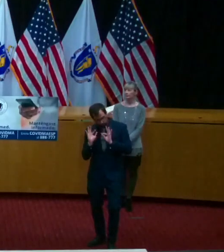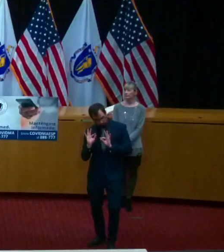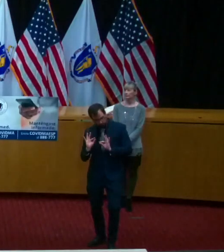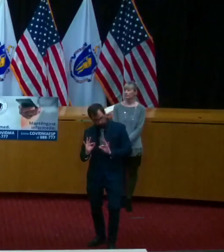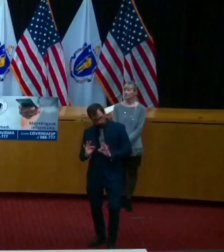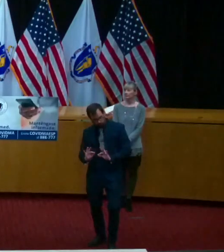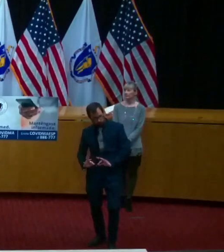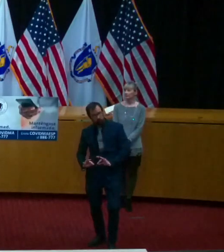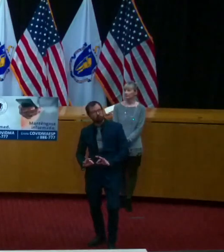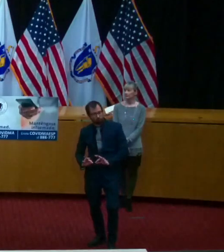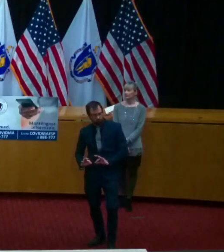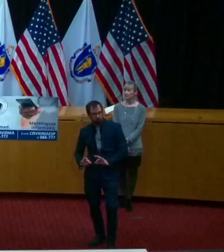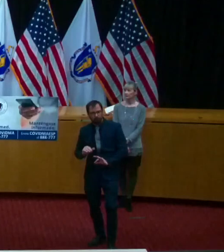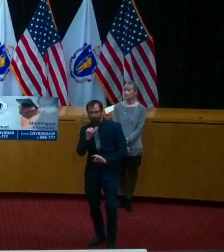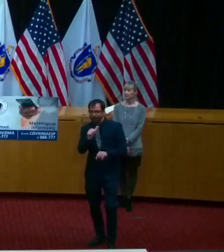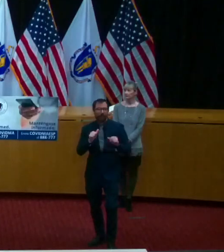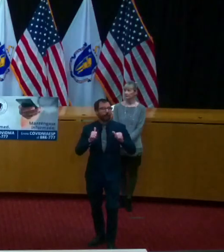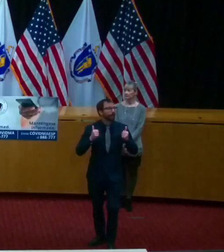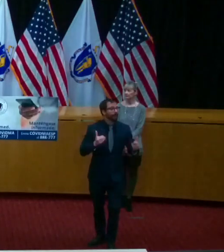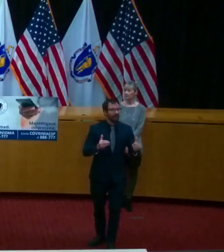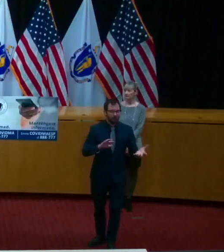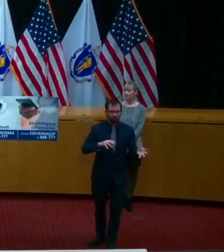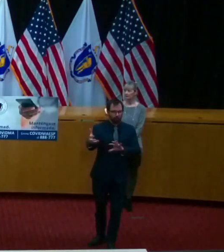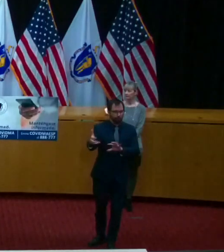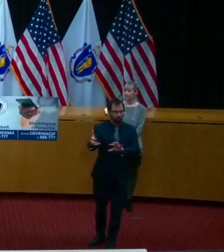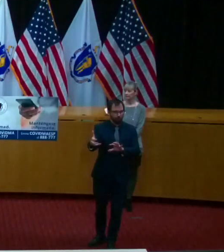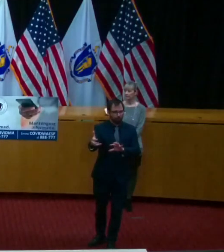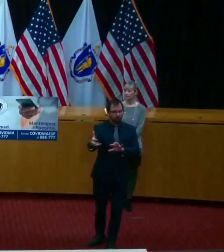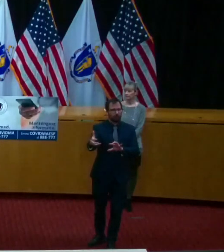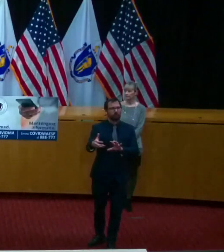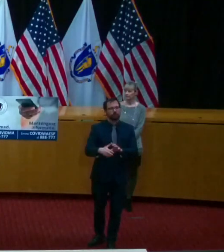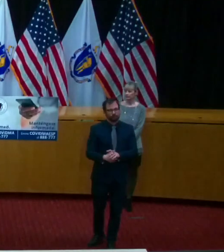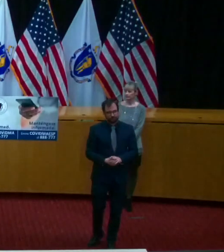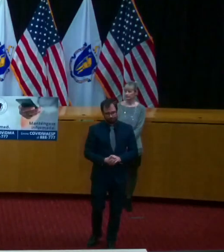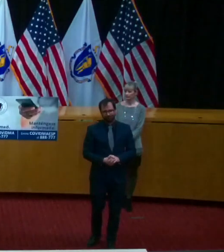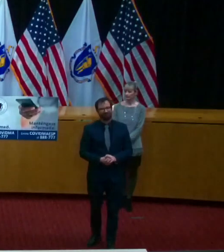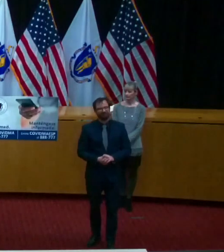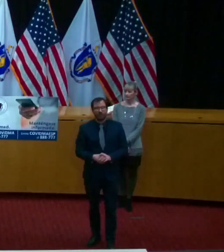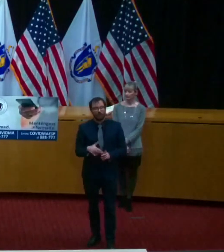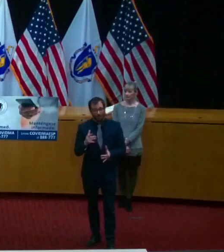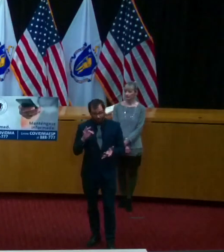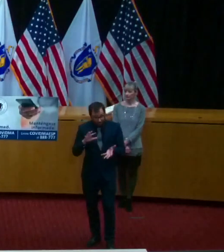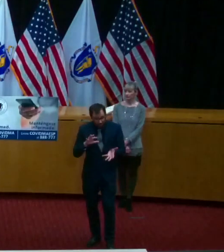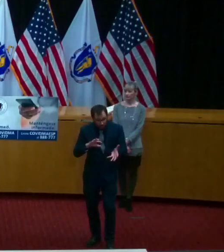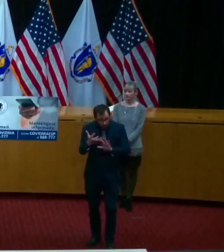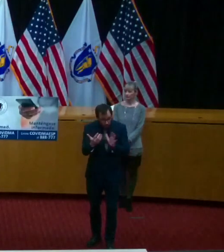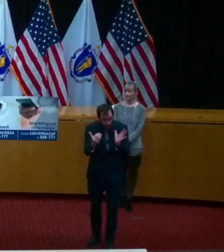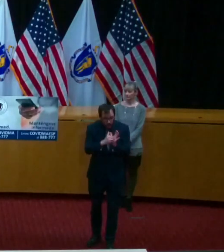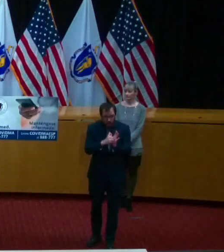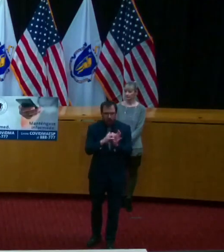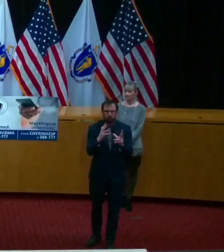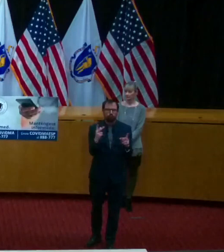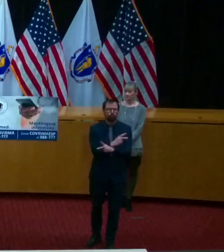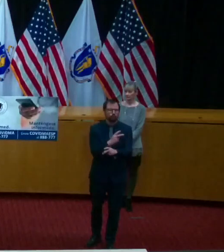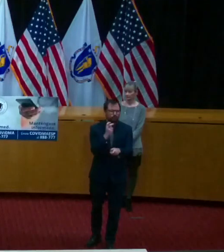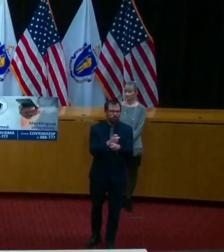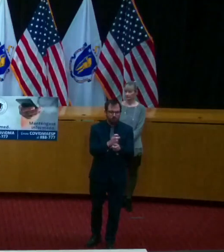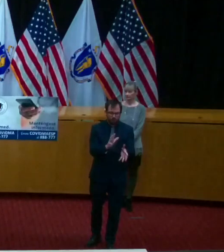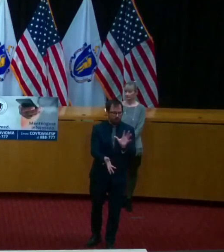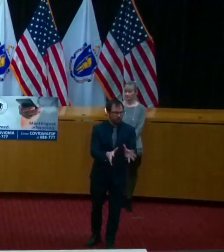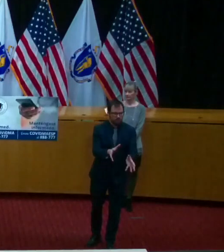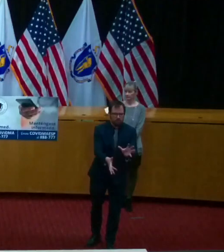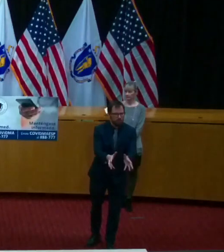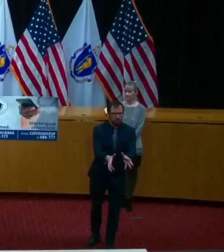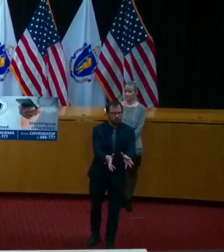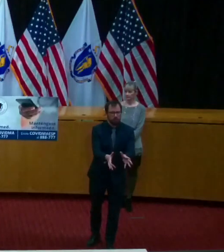doing it wrong could create more hardship for everyone in the long run and we're going to do everything we can to avoid that